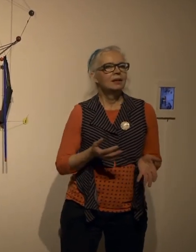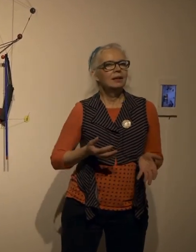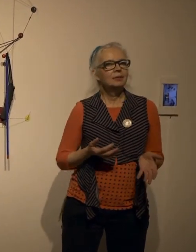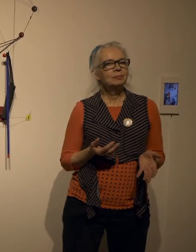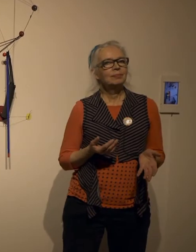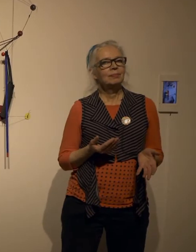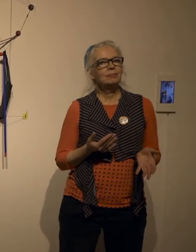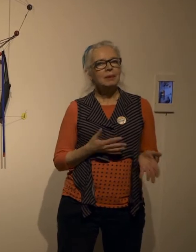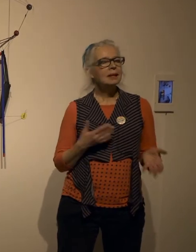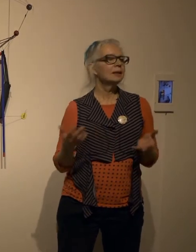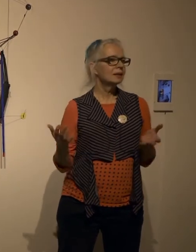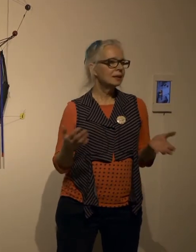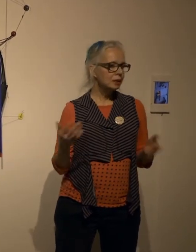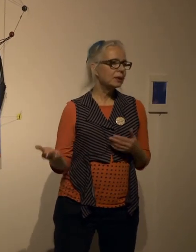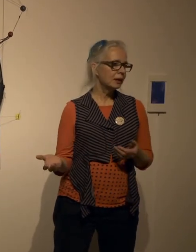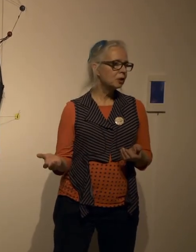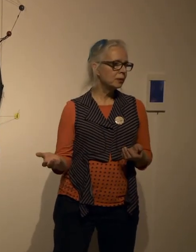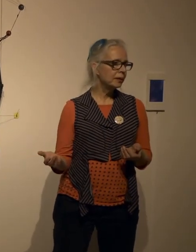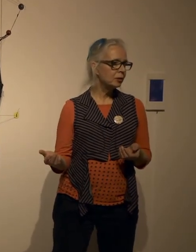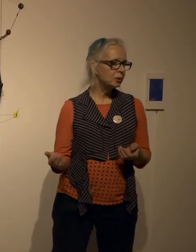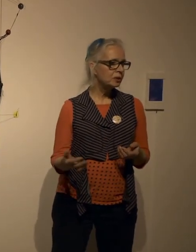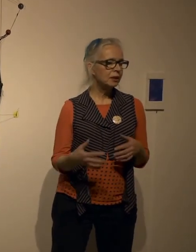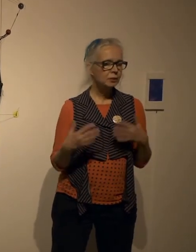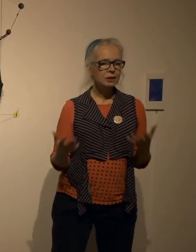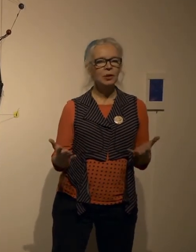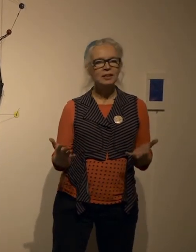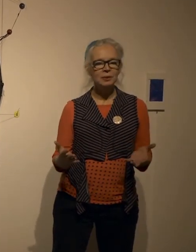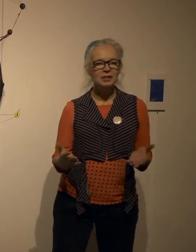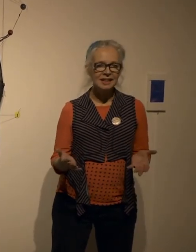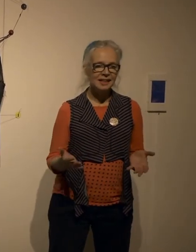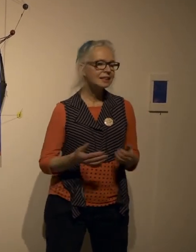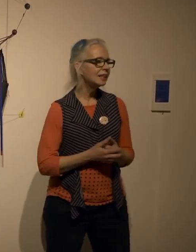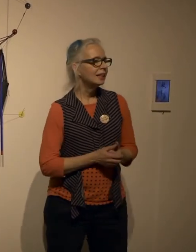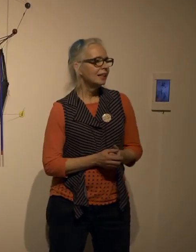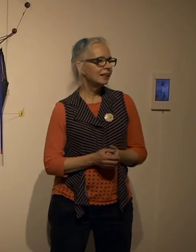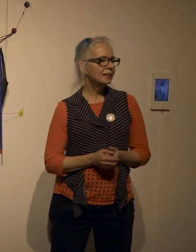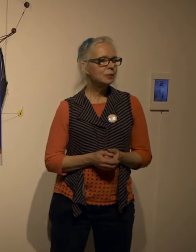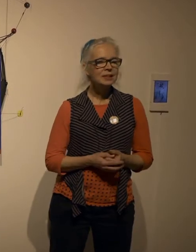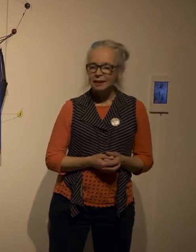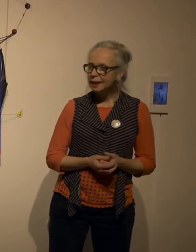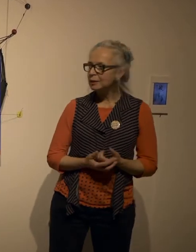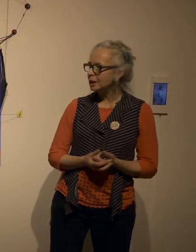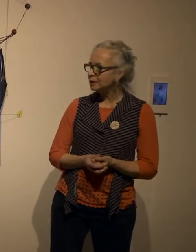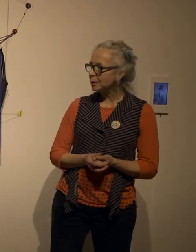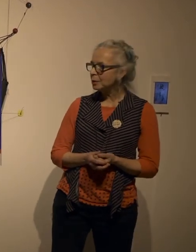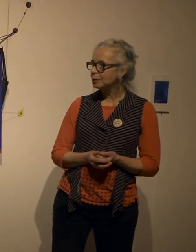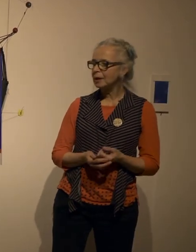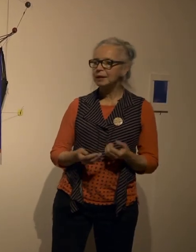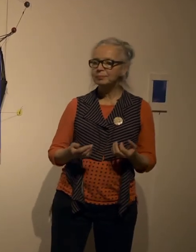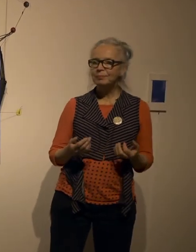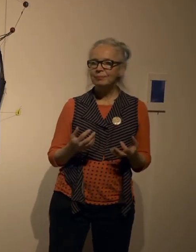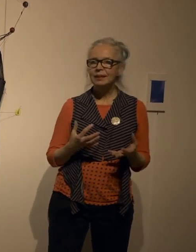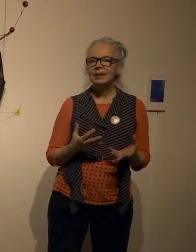making a deep connection with another person like really trying to understand and with sign language I'm so